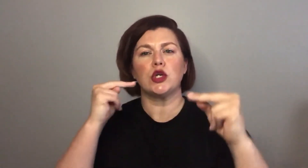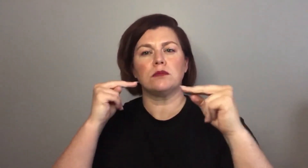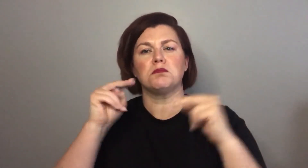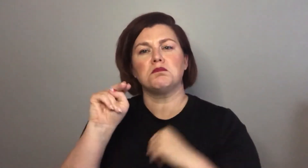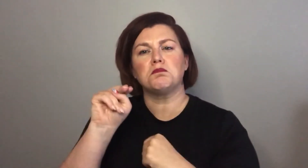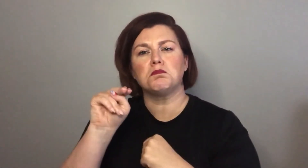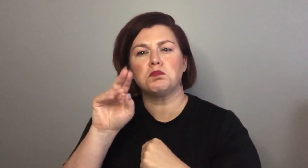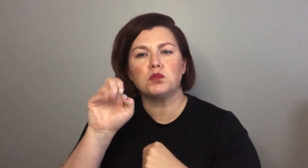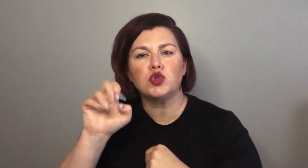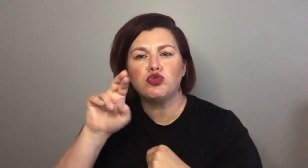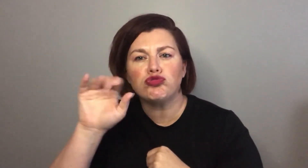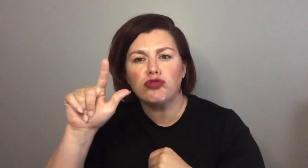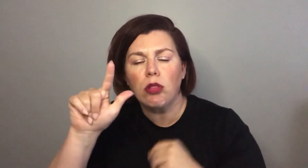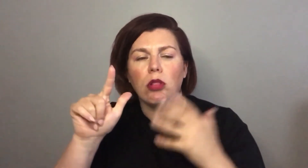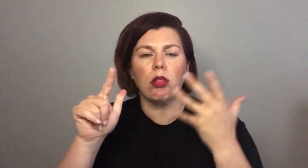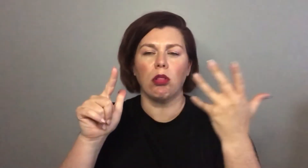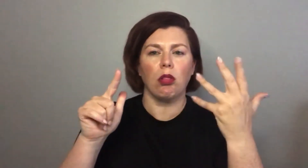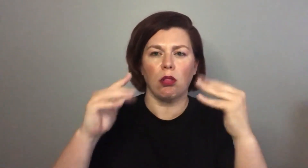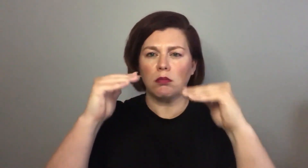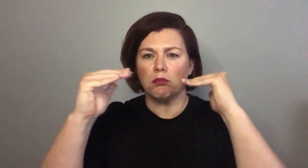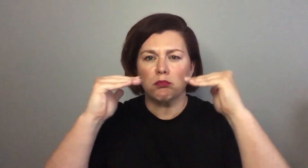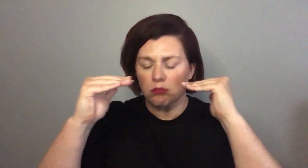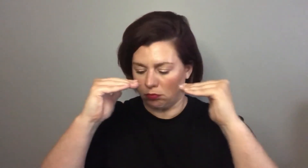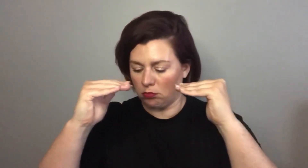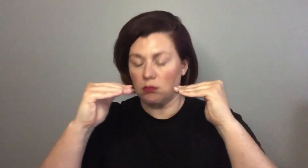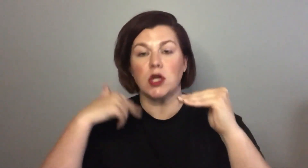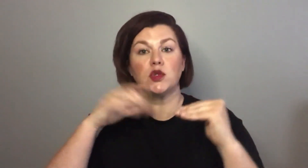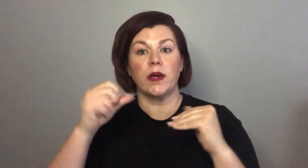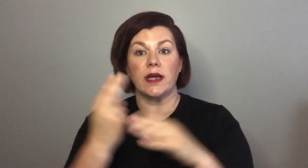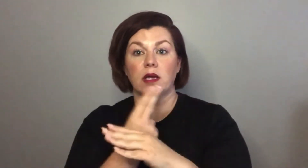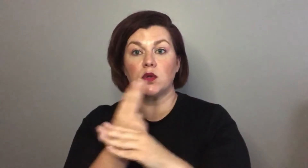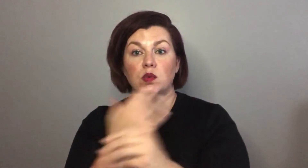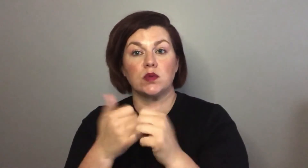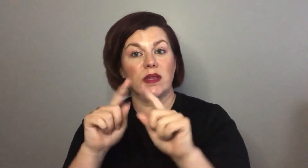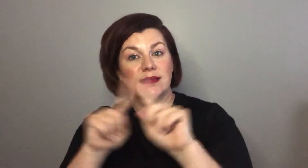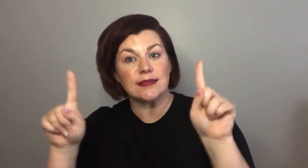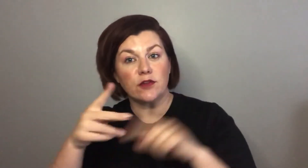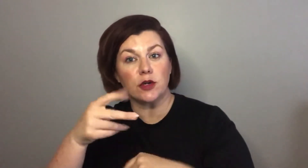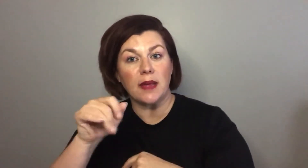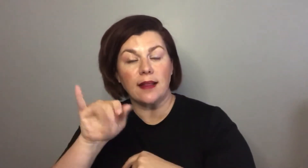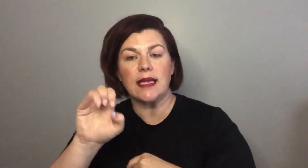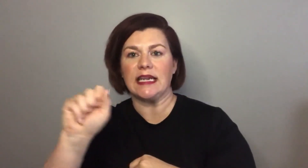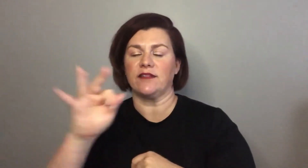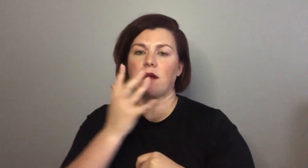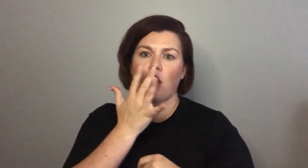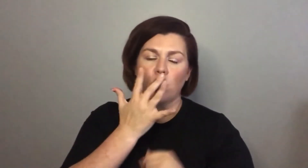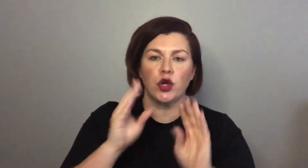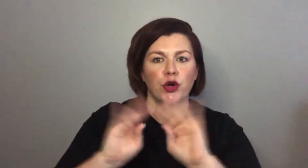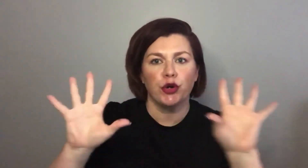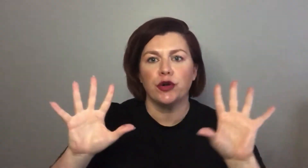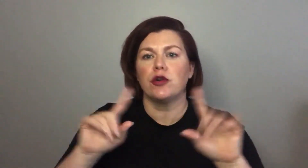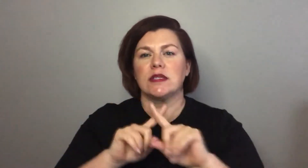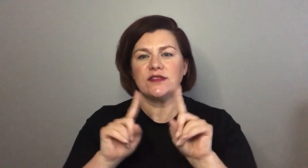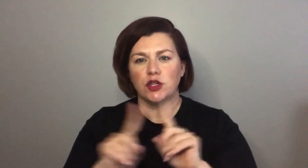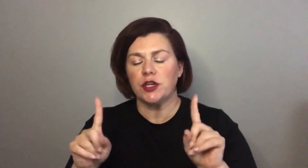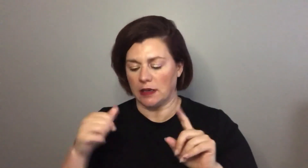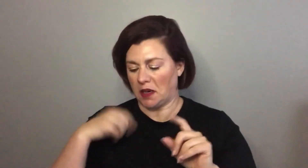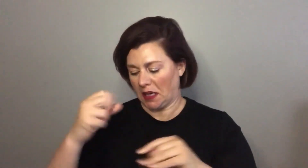and it's got you know those neutral tones I can use that with different palettes if there are really super bright